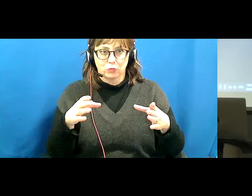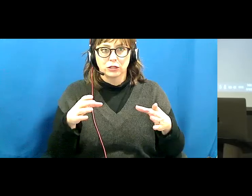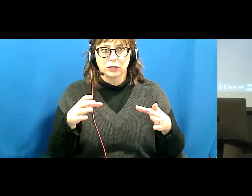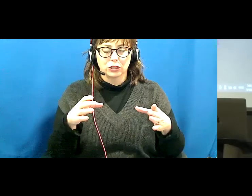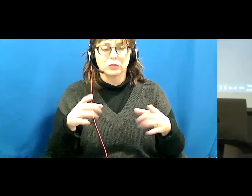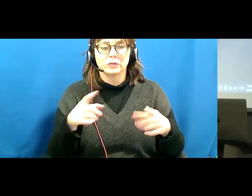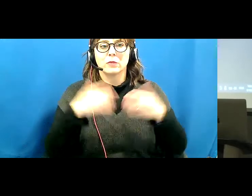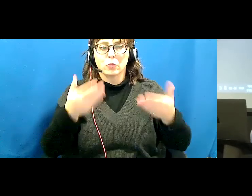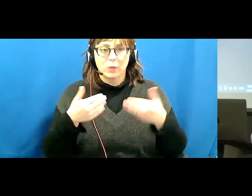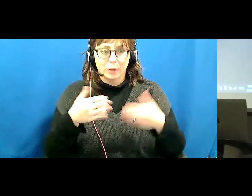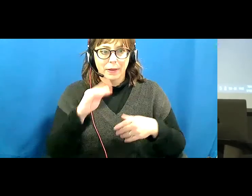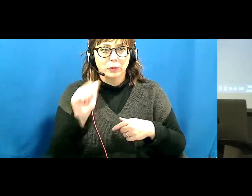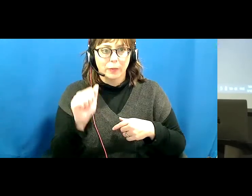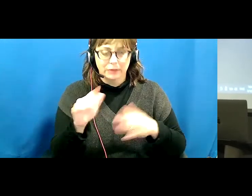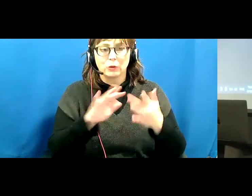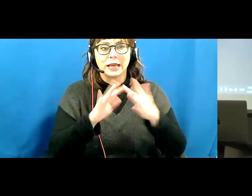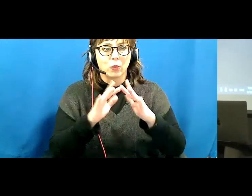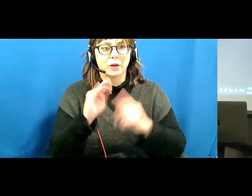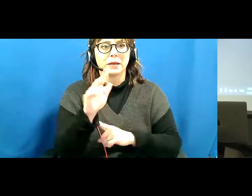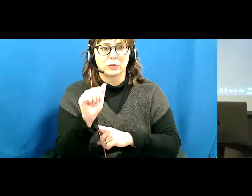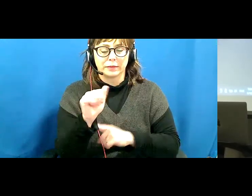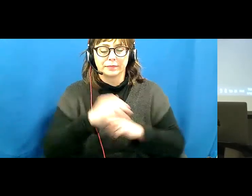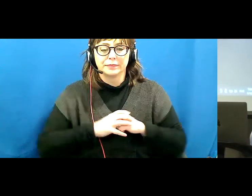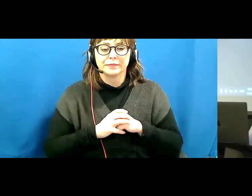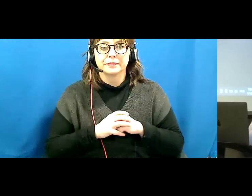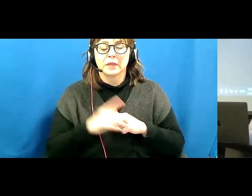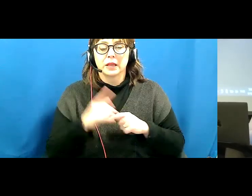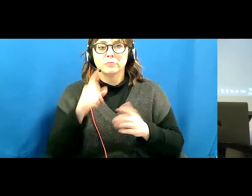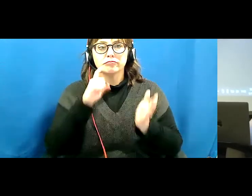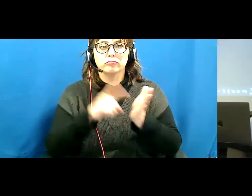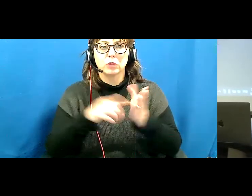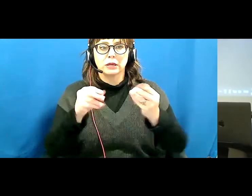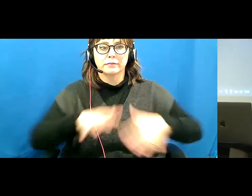Manitoba. I would like to begin with a land acknowledgement.